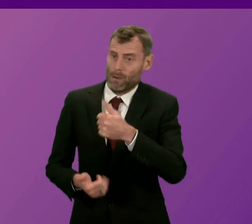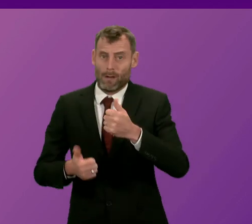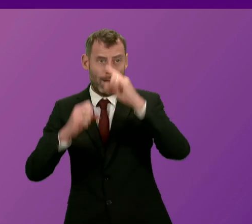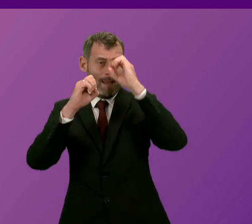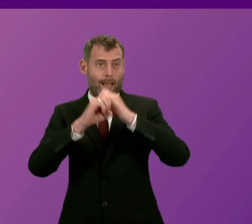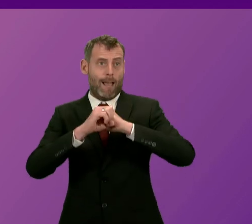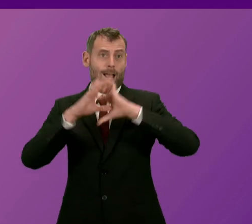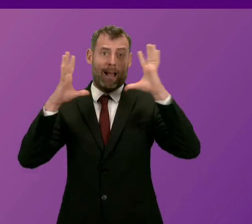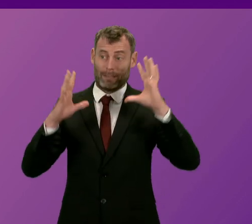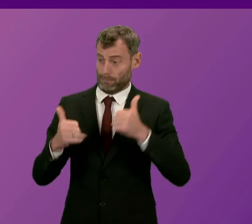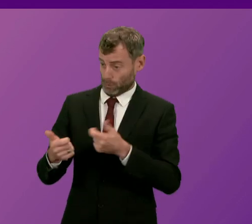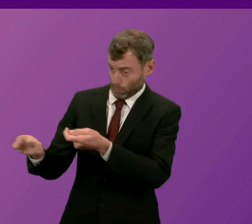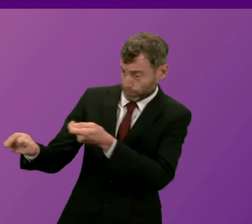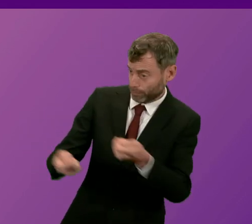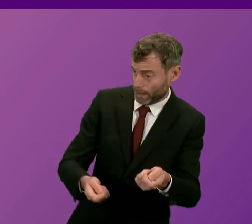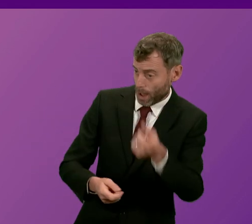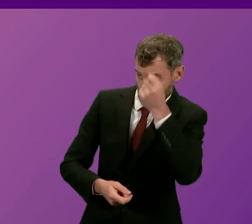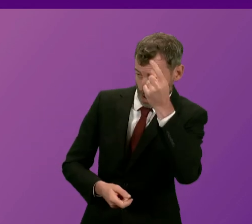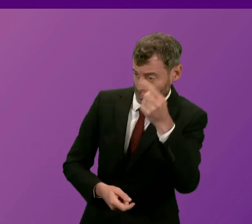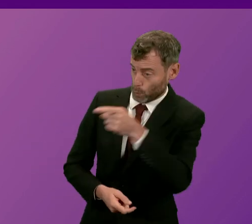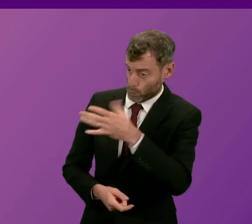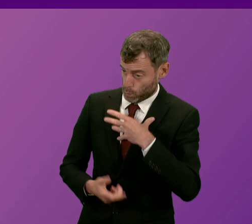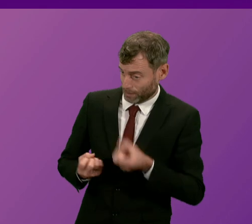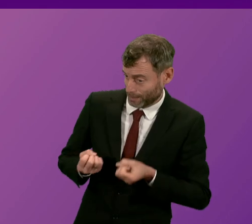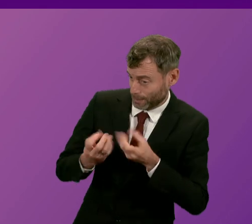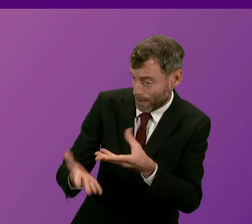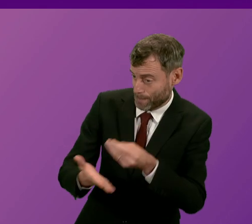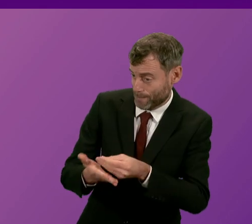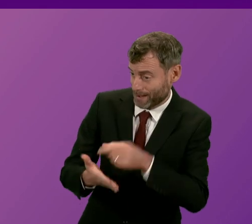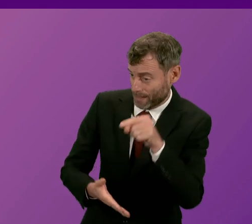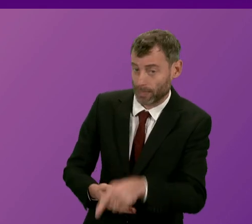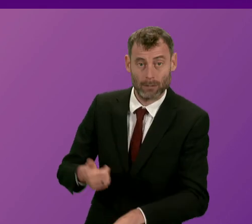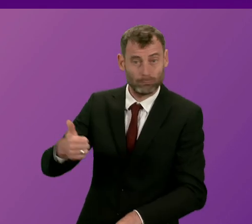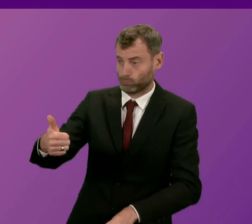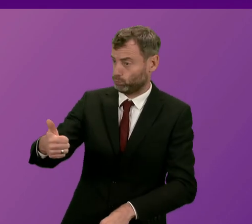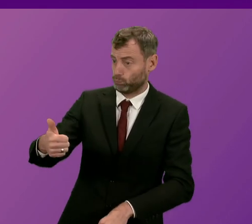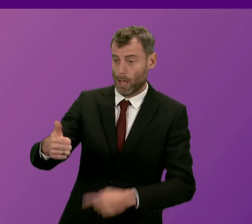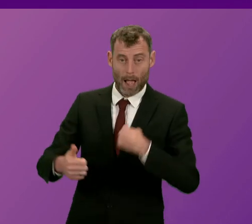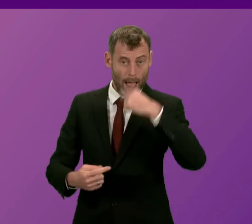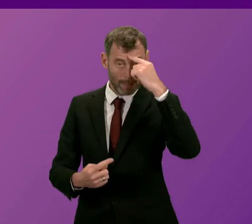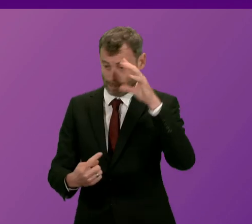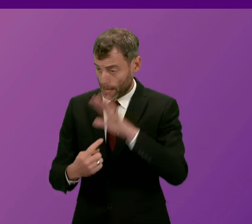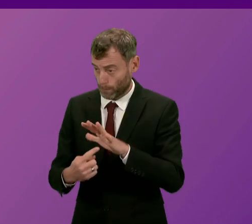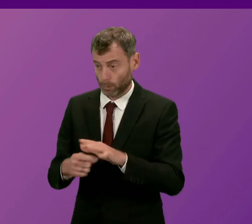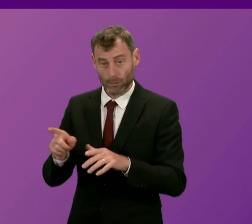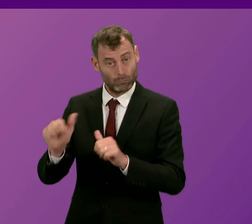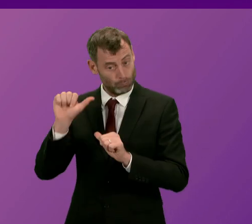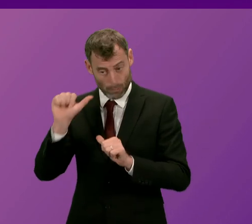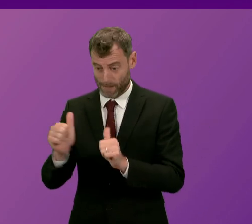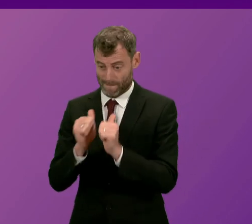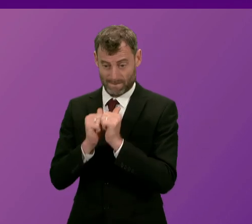of parliament to come here and ask us to fund things and to fund other provision with which I think it's totally valuable.